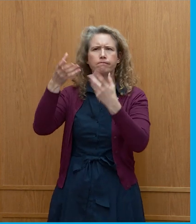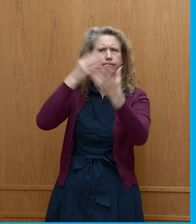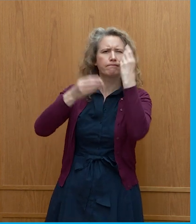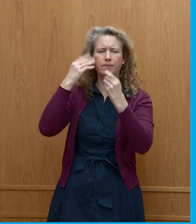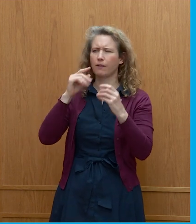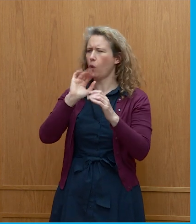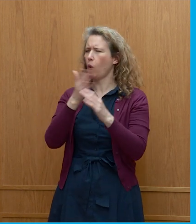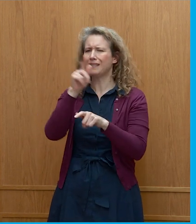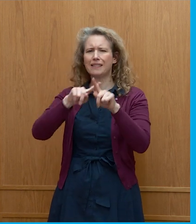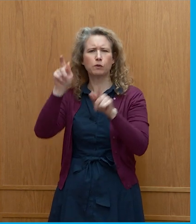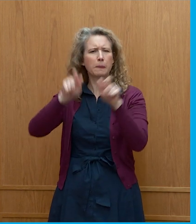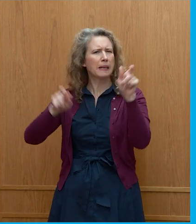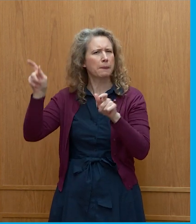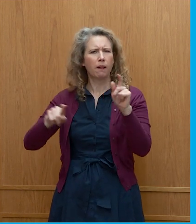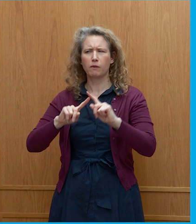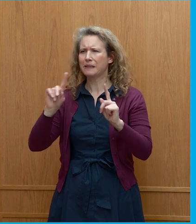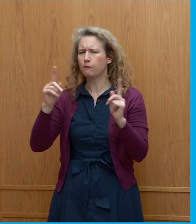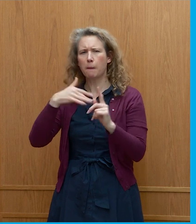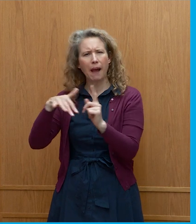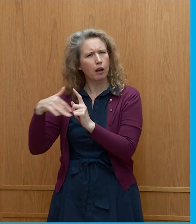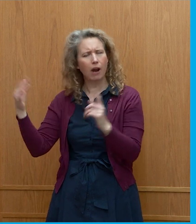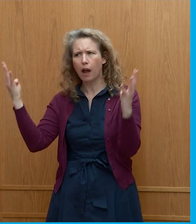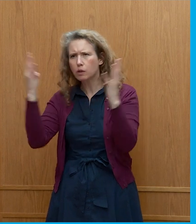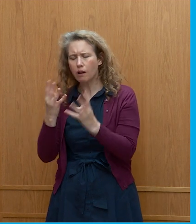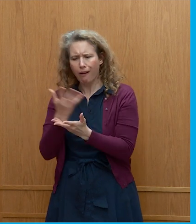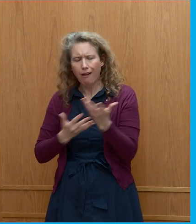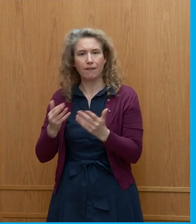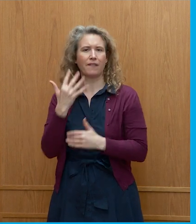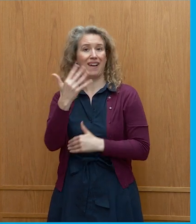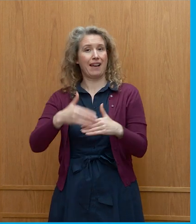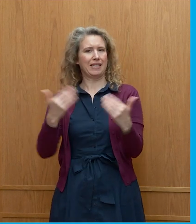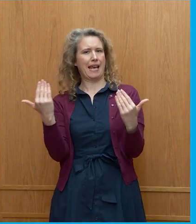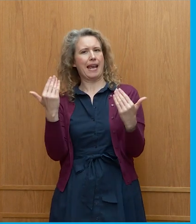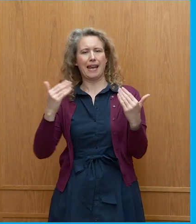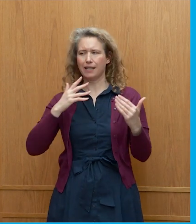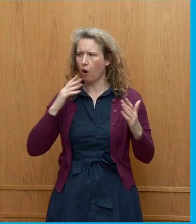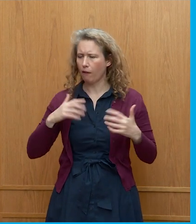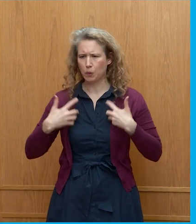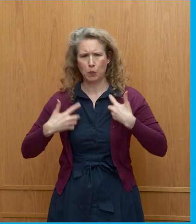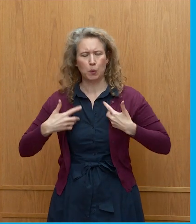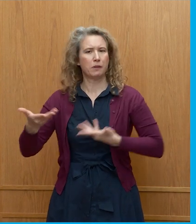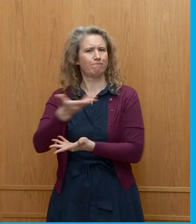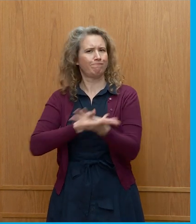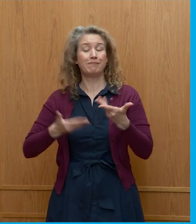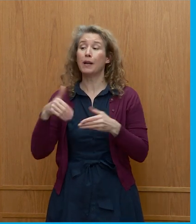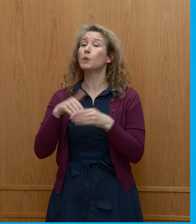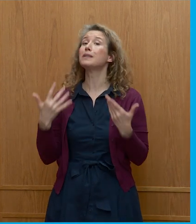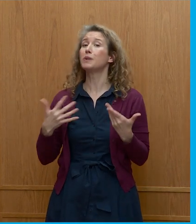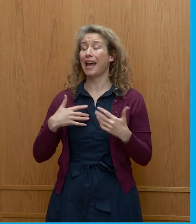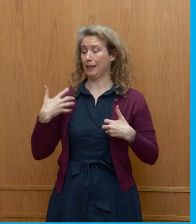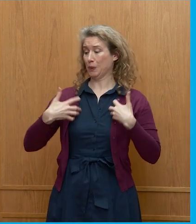life. And to have this for five days of spirited debate, including today.